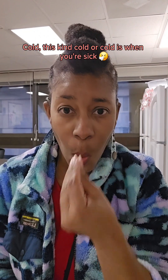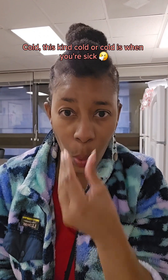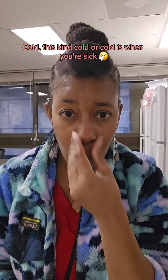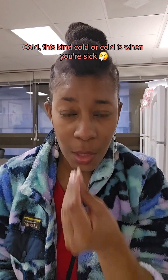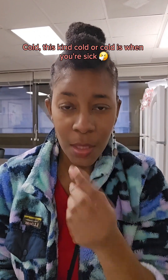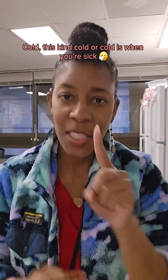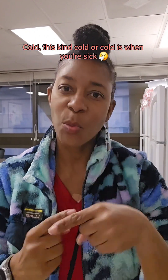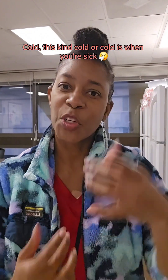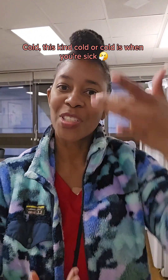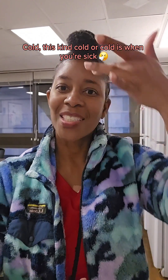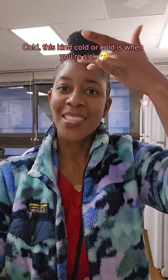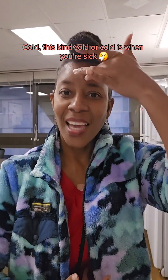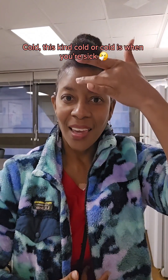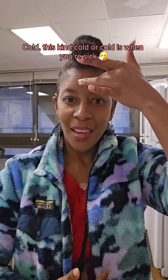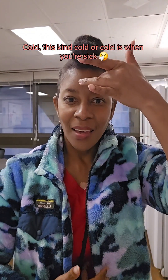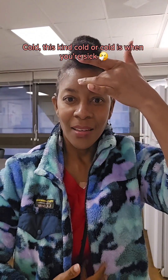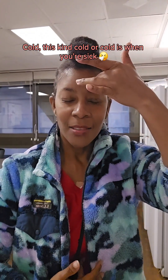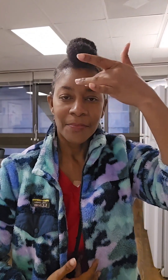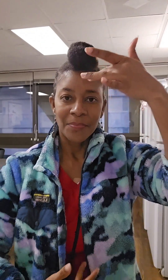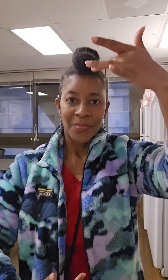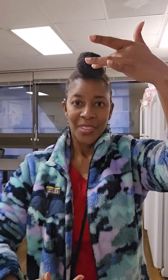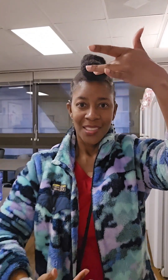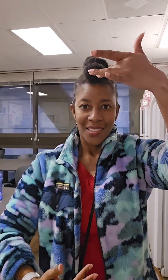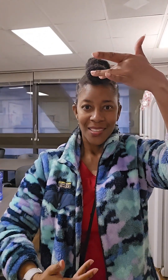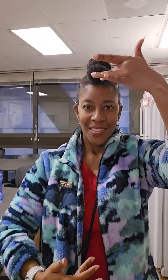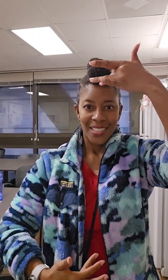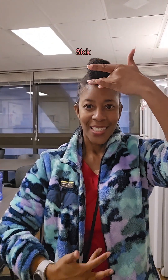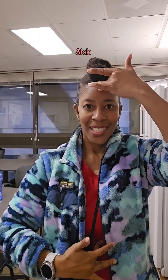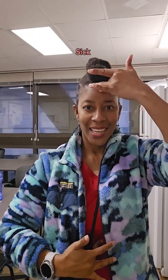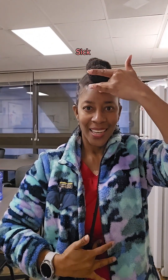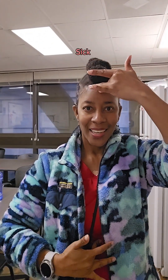cold, is when you're sick. Sick.